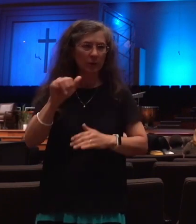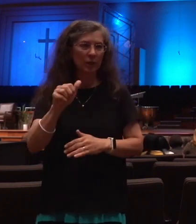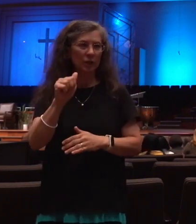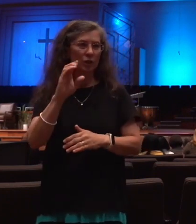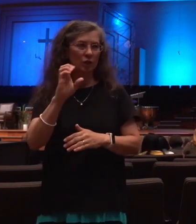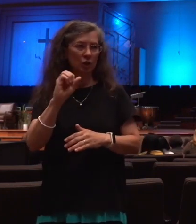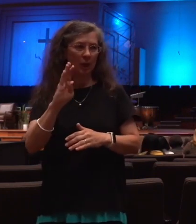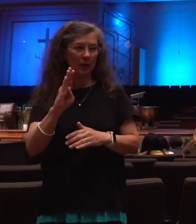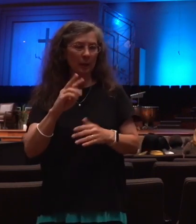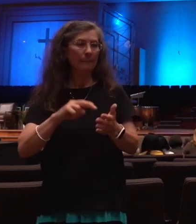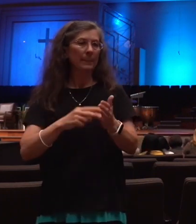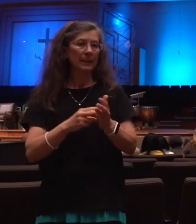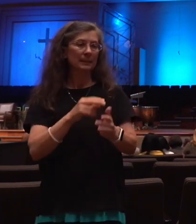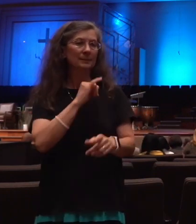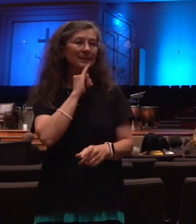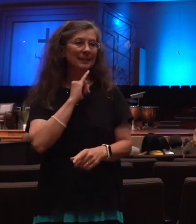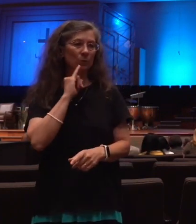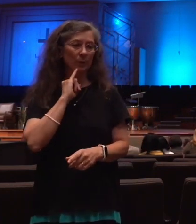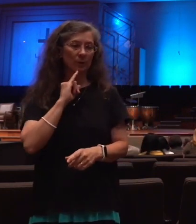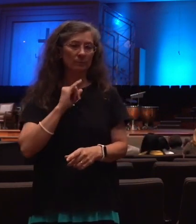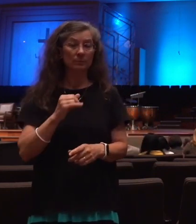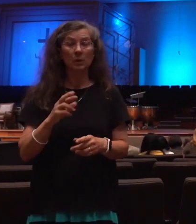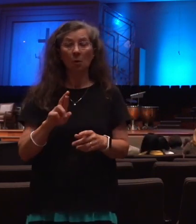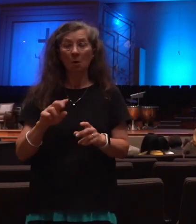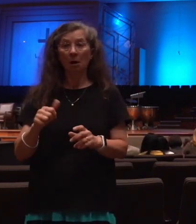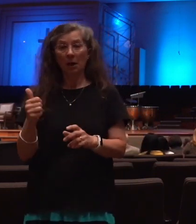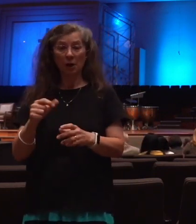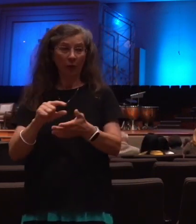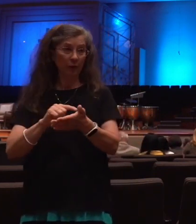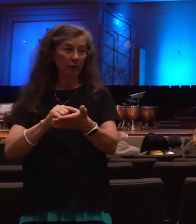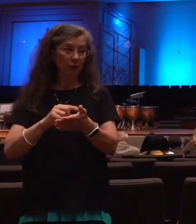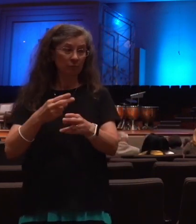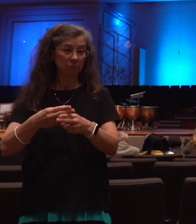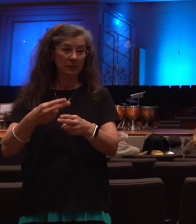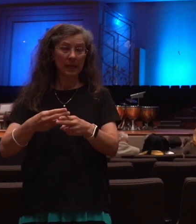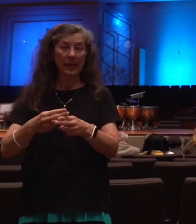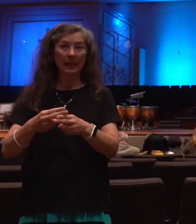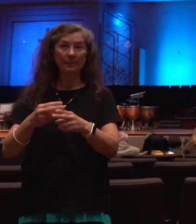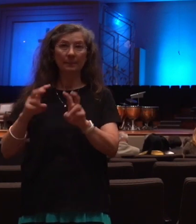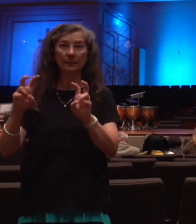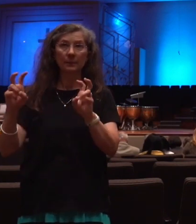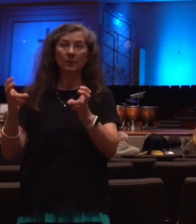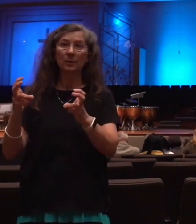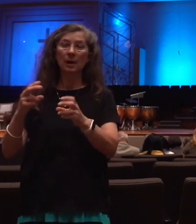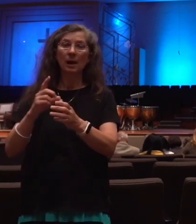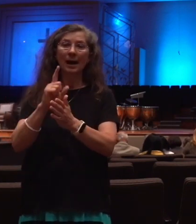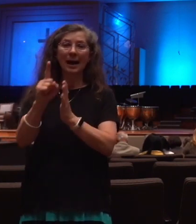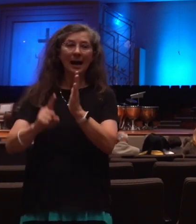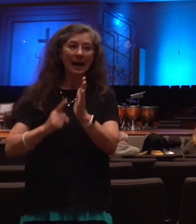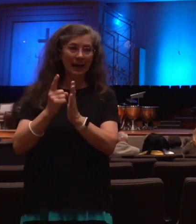Israel. Thirdly, it's referred to in Revelation 3.10 as the hour of temptation,